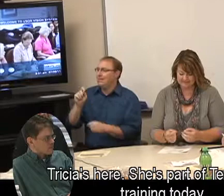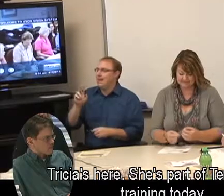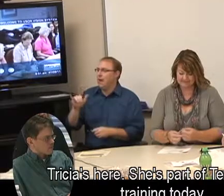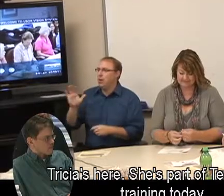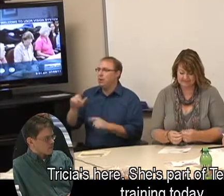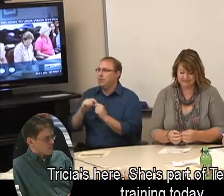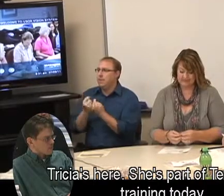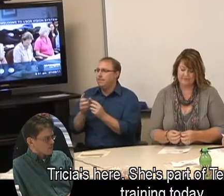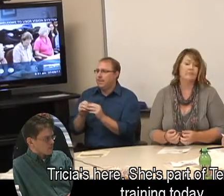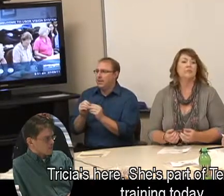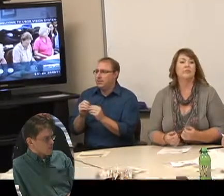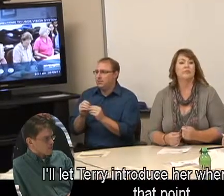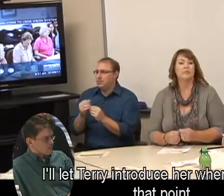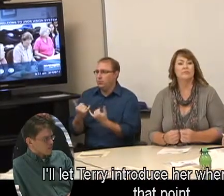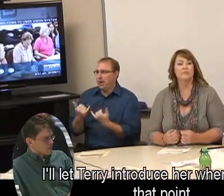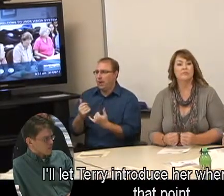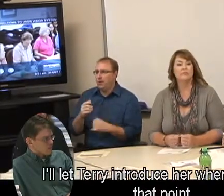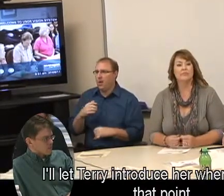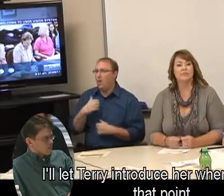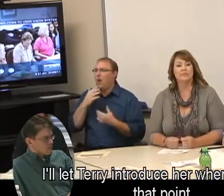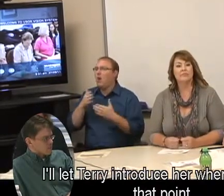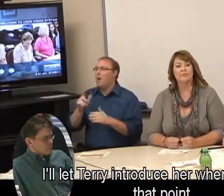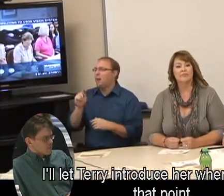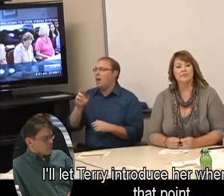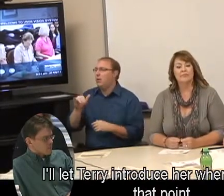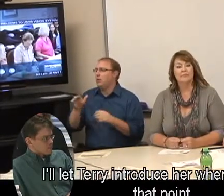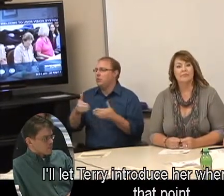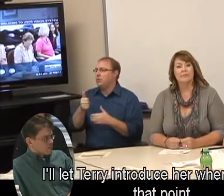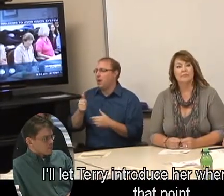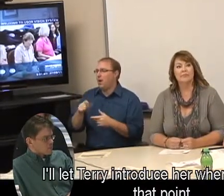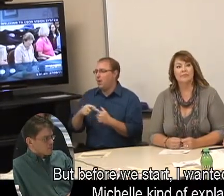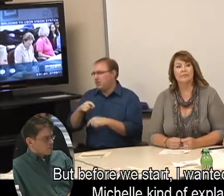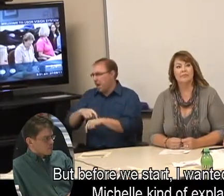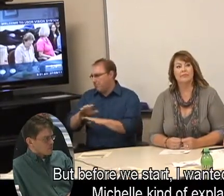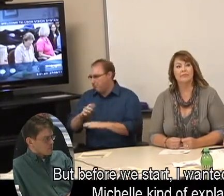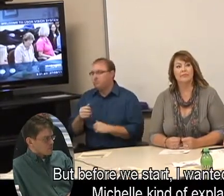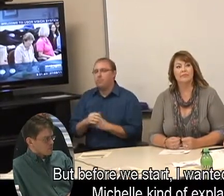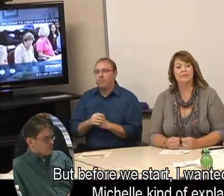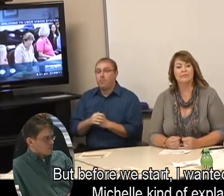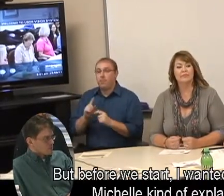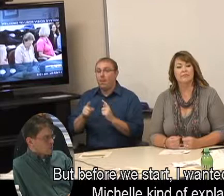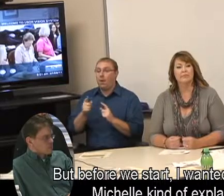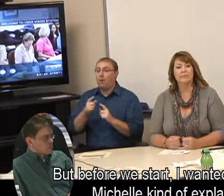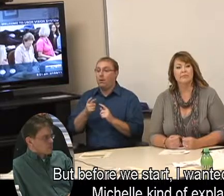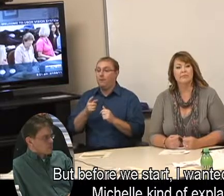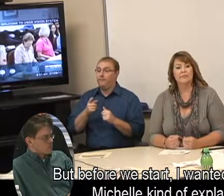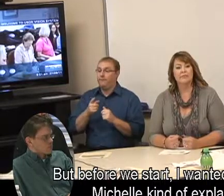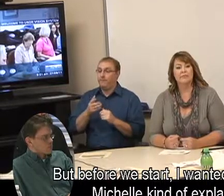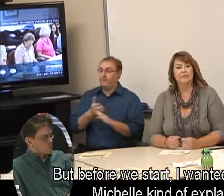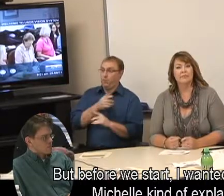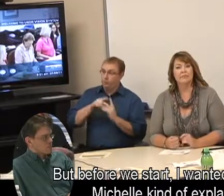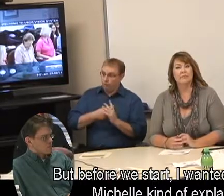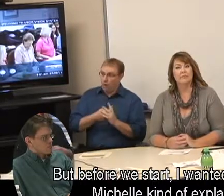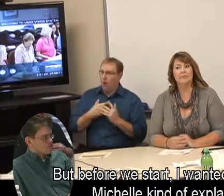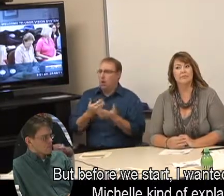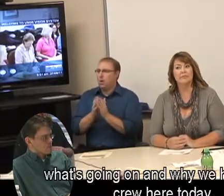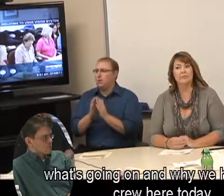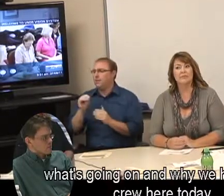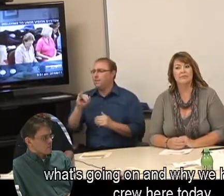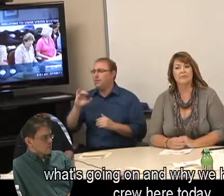training today, and I'll let Terry introduce her when we get to that point. But before we start, I wanted to have Michelle kind of explain